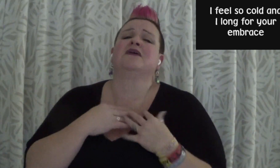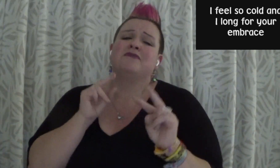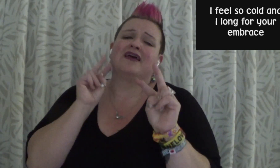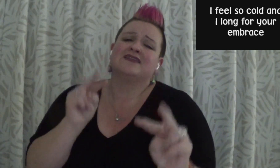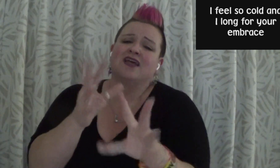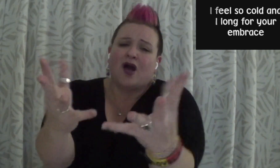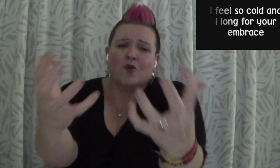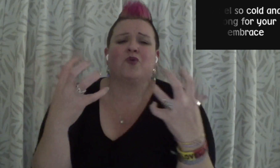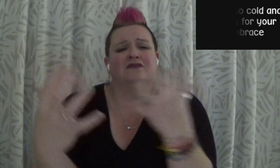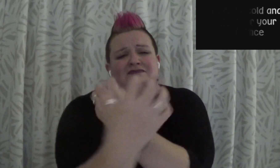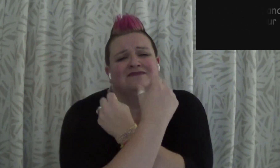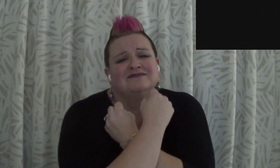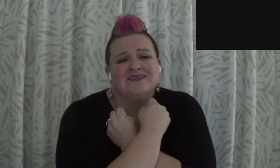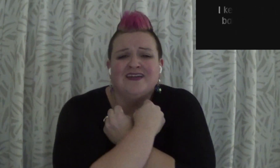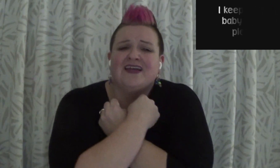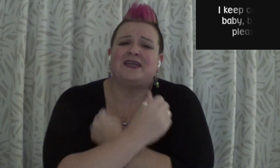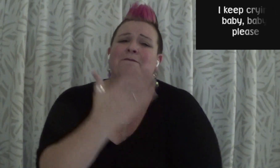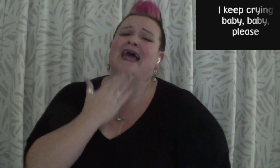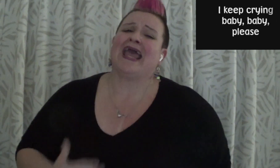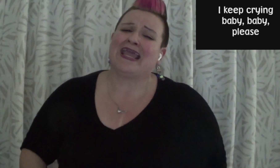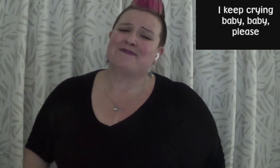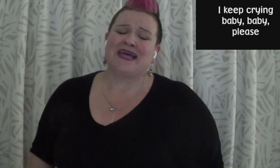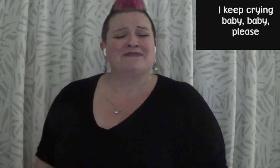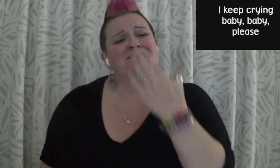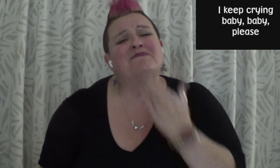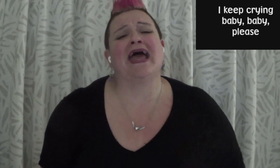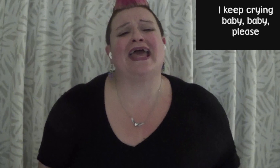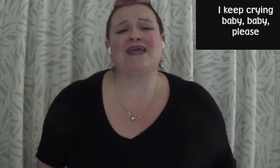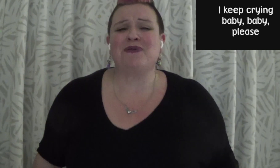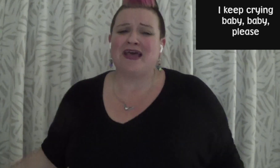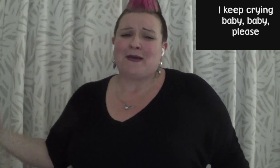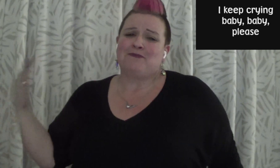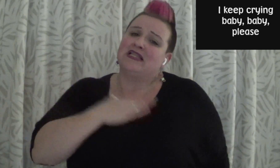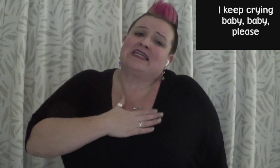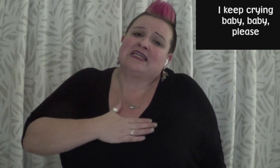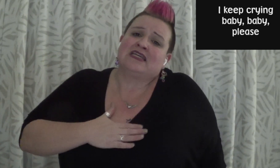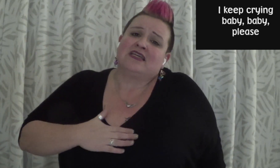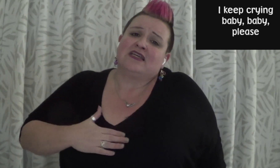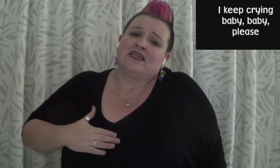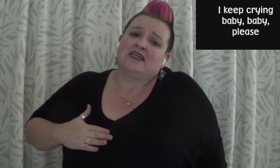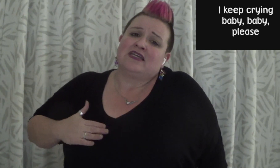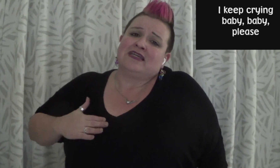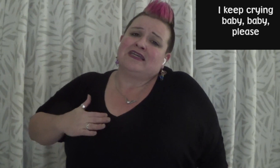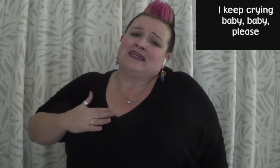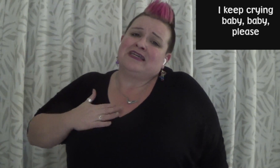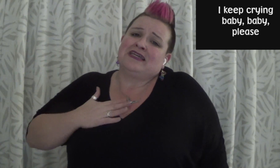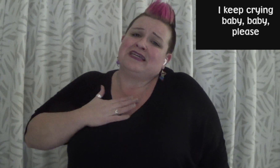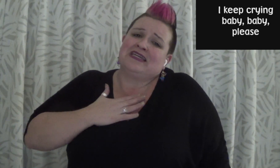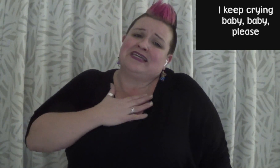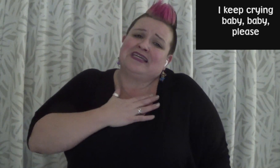your embrace I keep crying baby, baby Blue, blue,